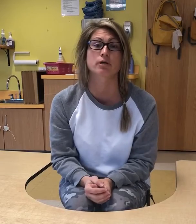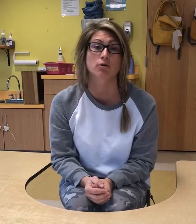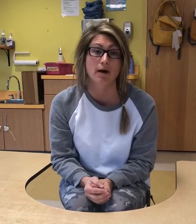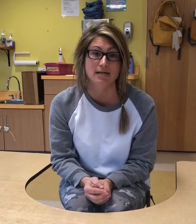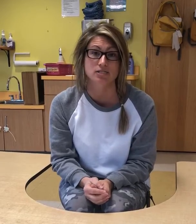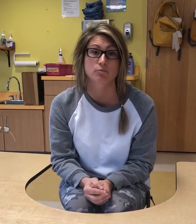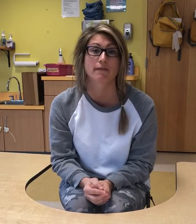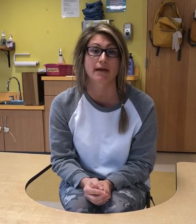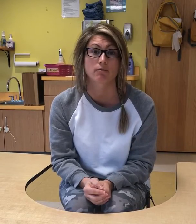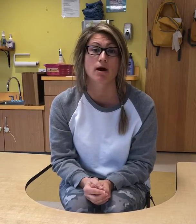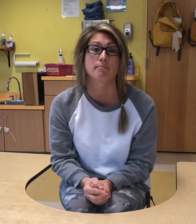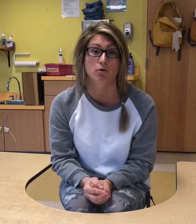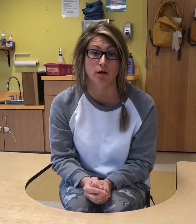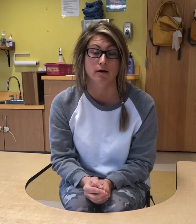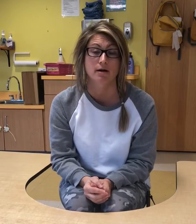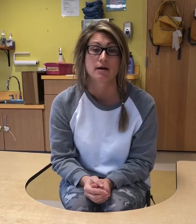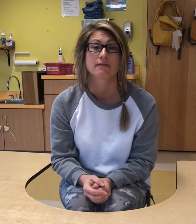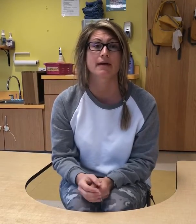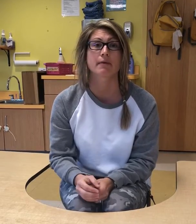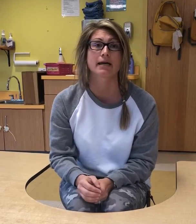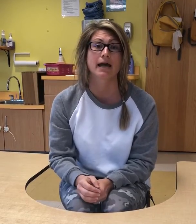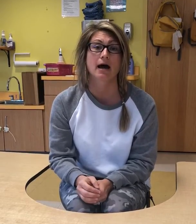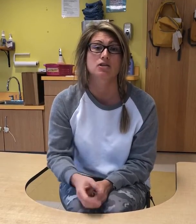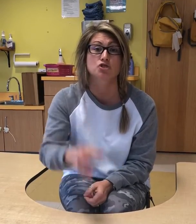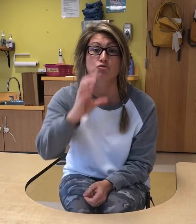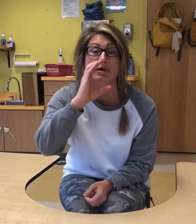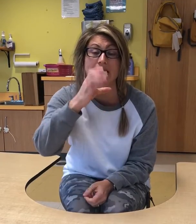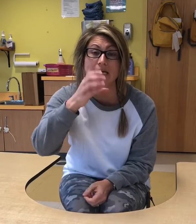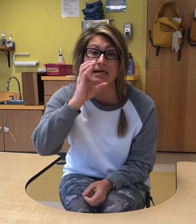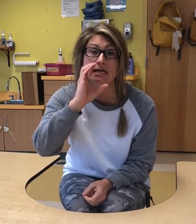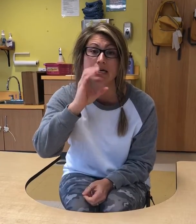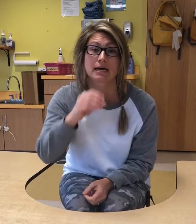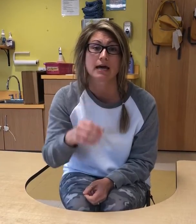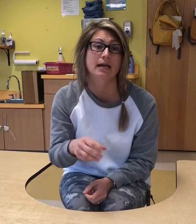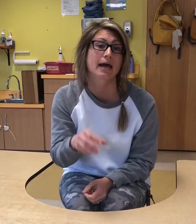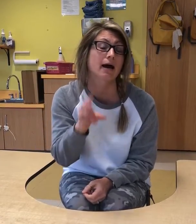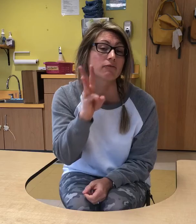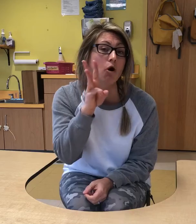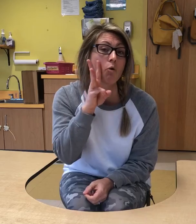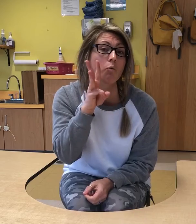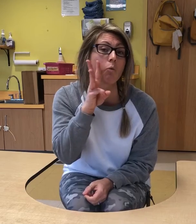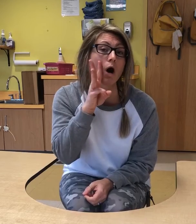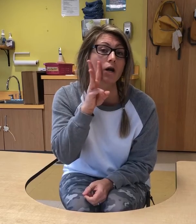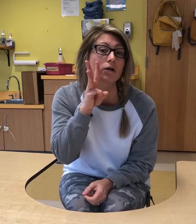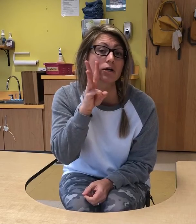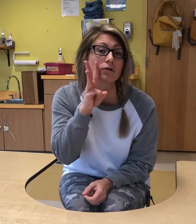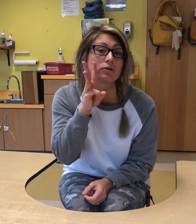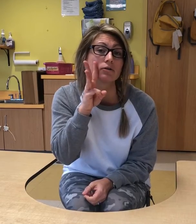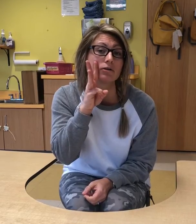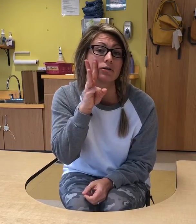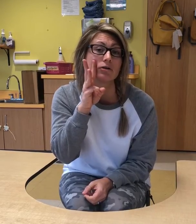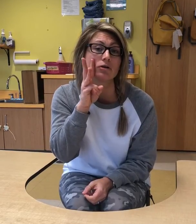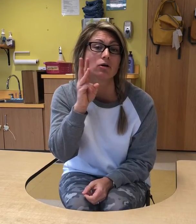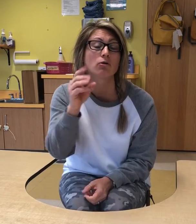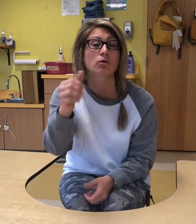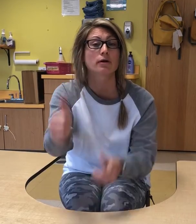request when they want more. They might drink and have water or